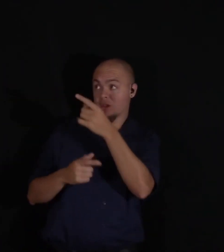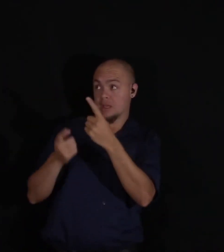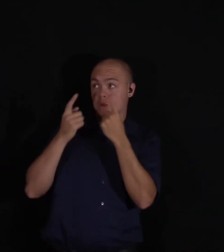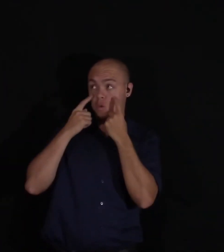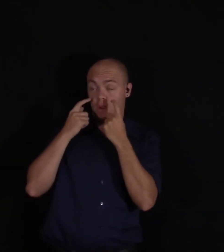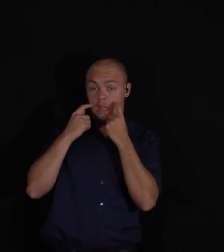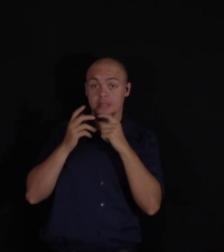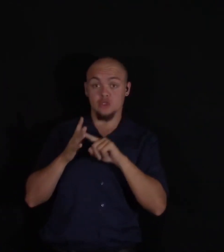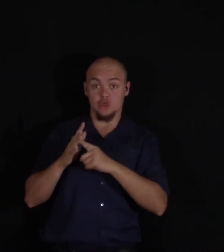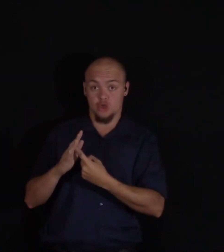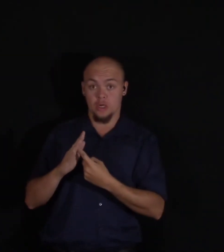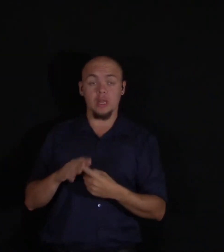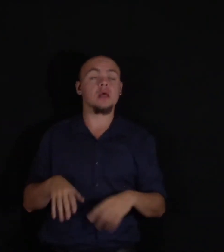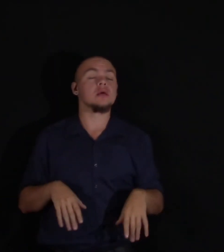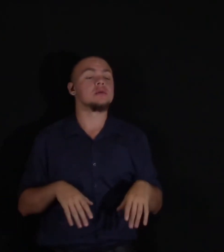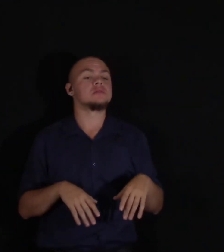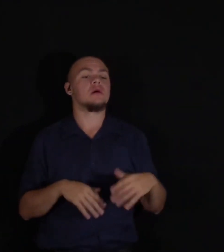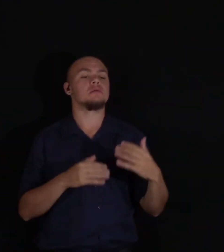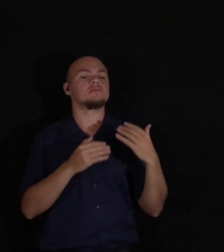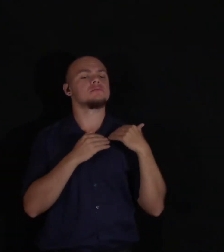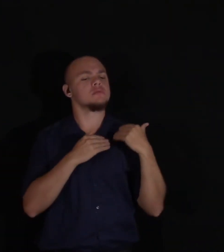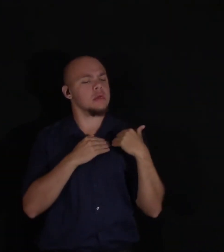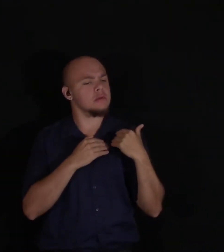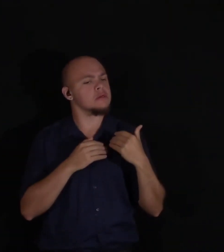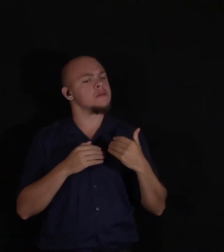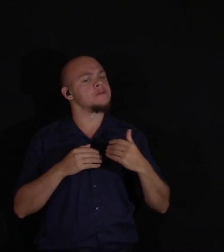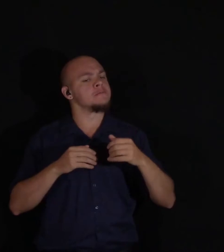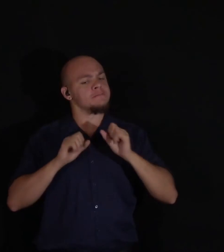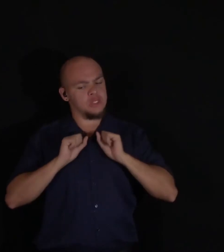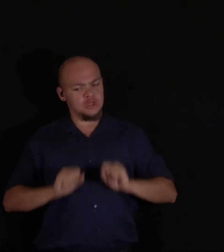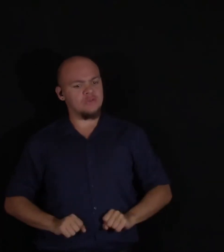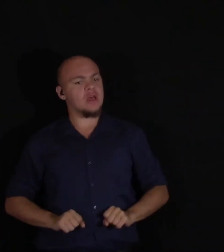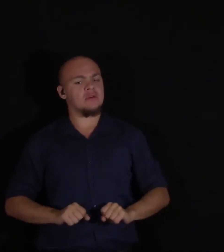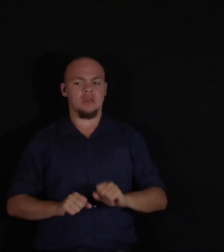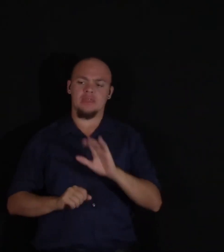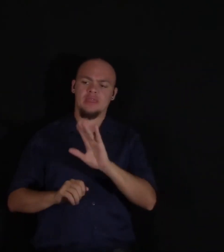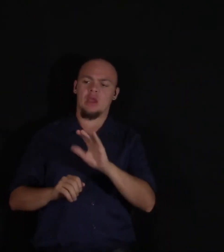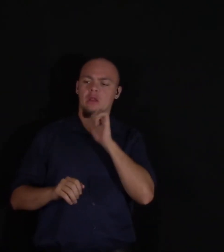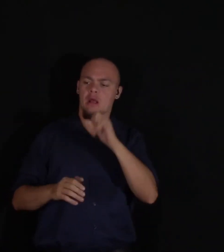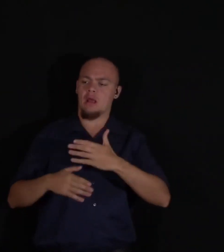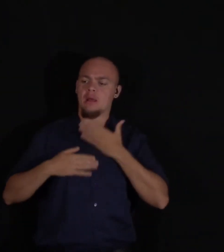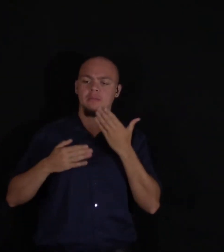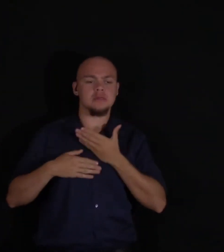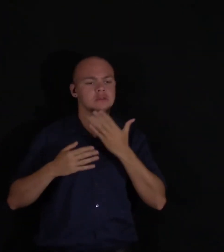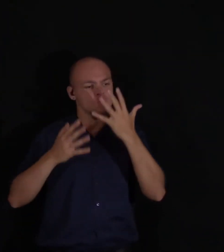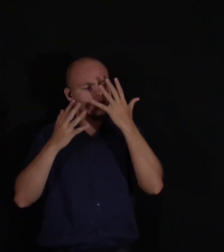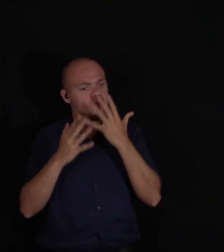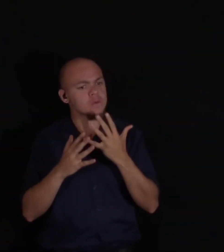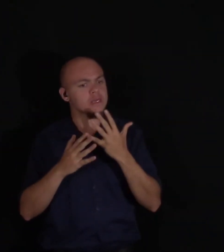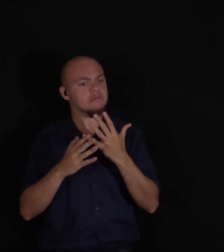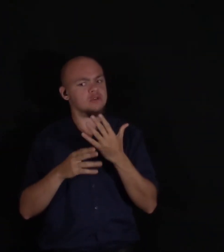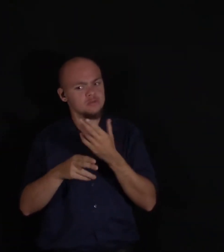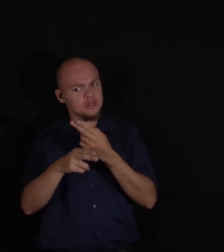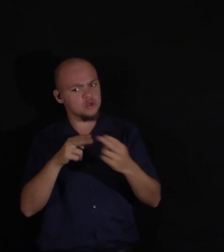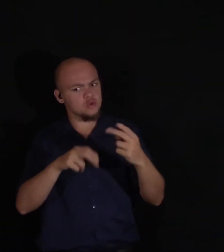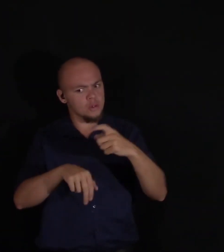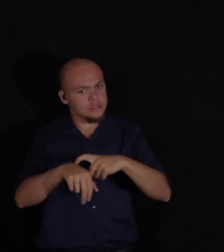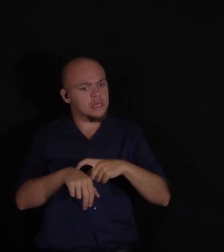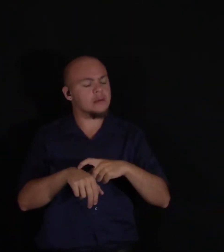it not a duty to the survivors that we should refrain from augmenting their unhappiness by an appearance of immoderate grief? It is also a duty owed to yourself,